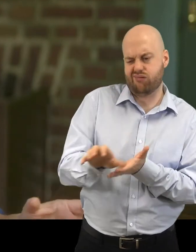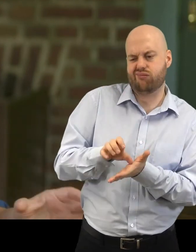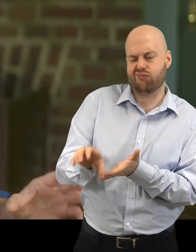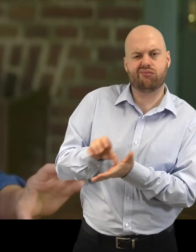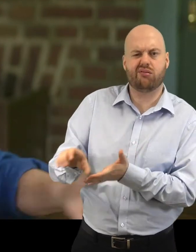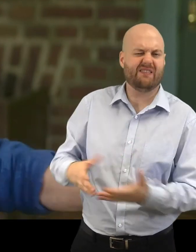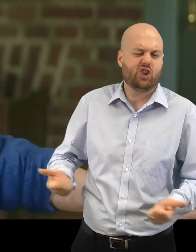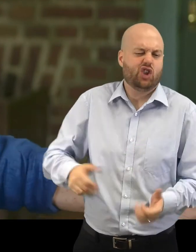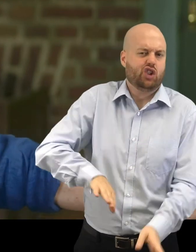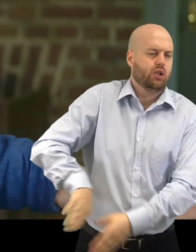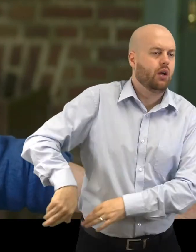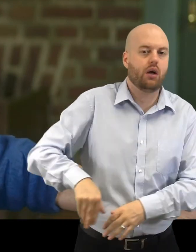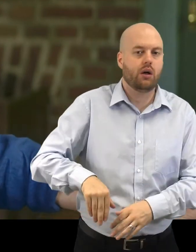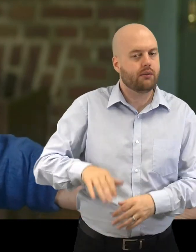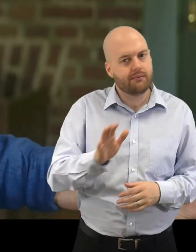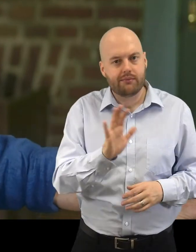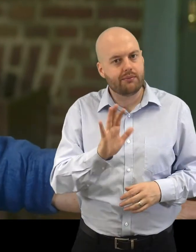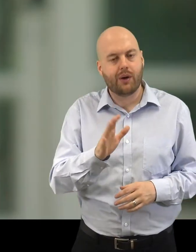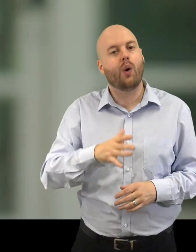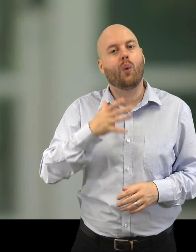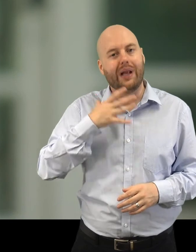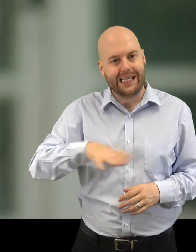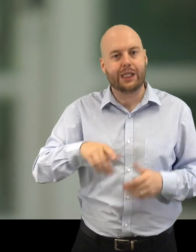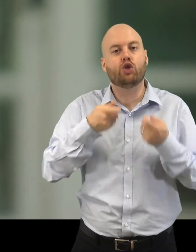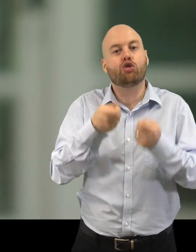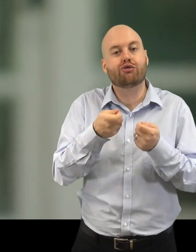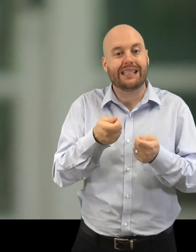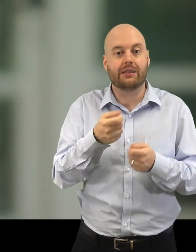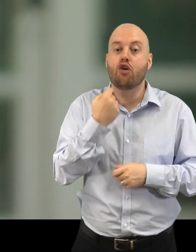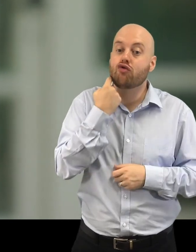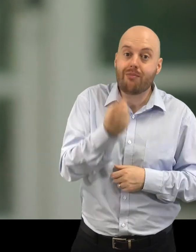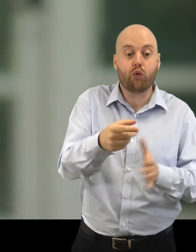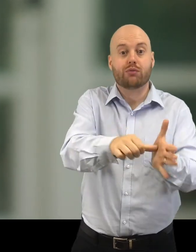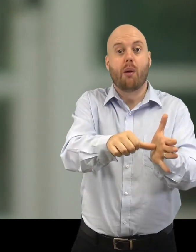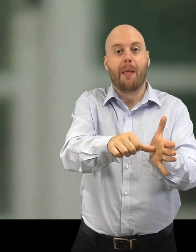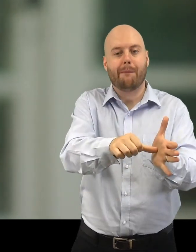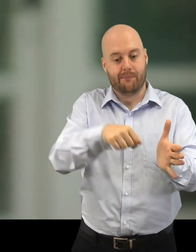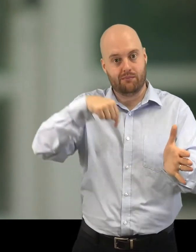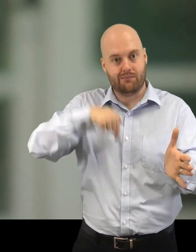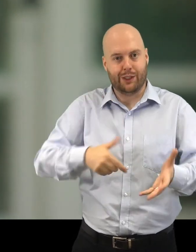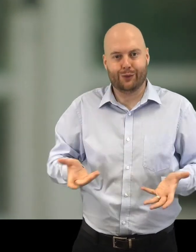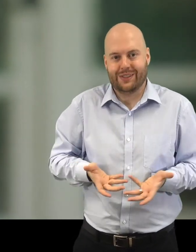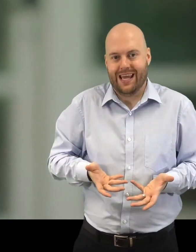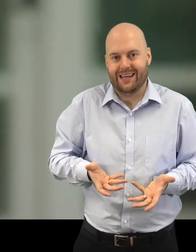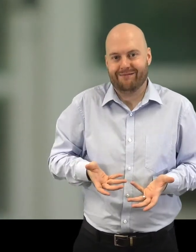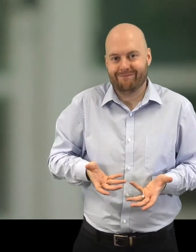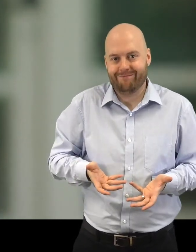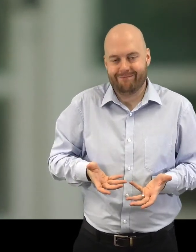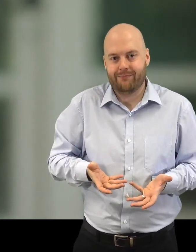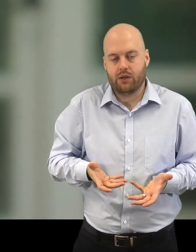mess afterward by making some small grants. We have to be treating tomorrow's problem today or we're just not going to